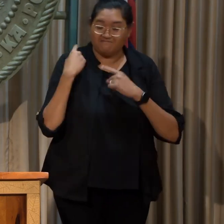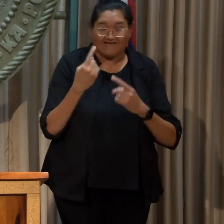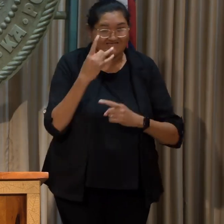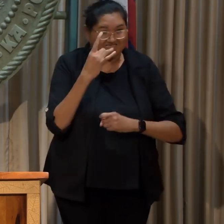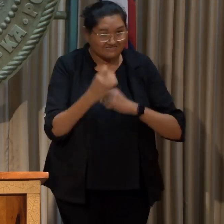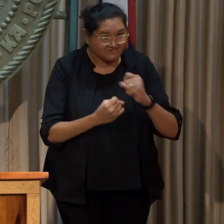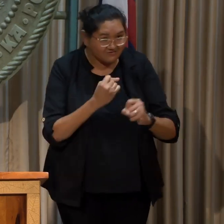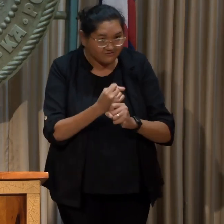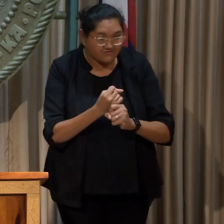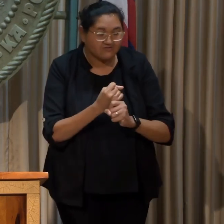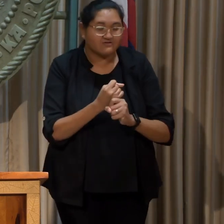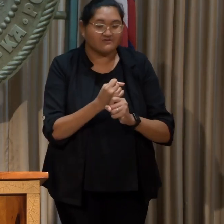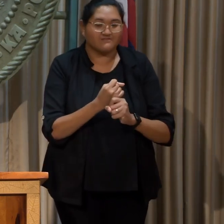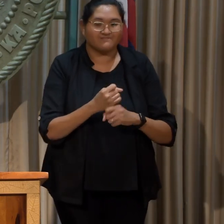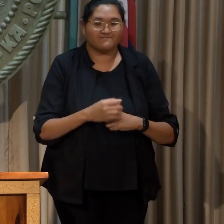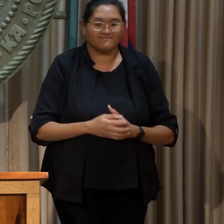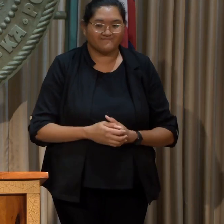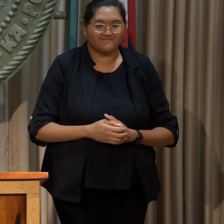years,